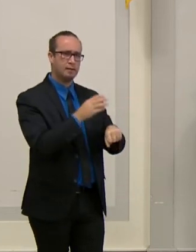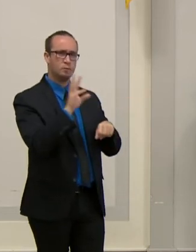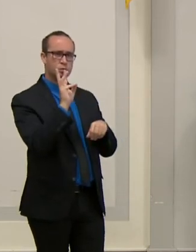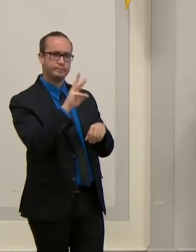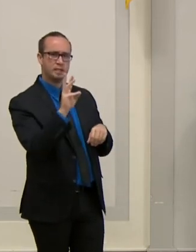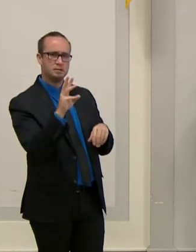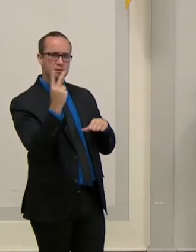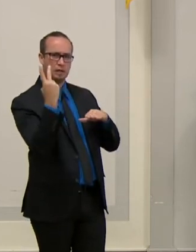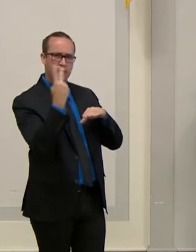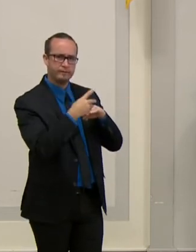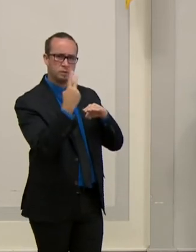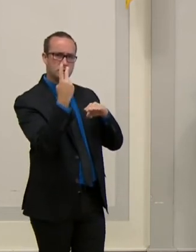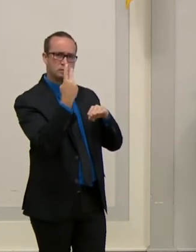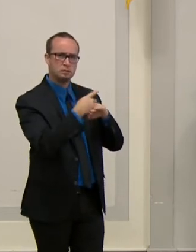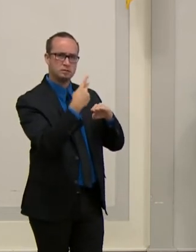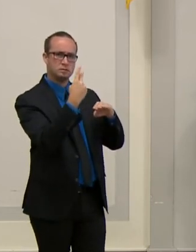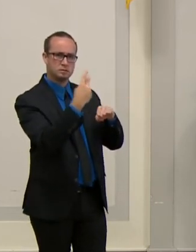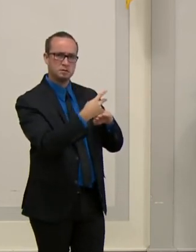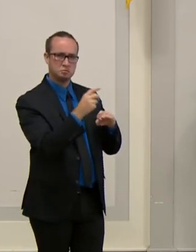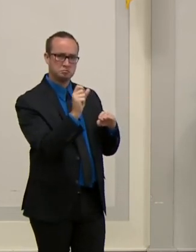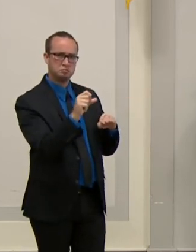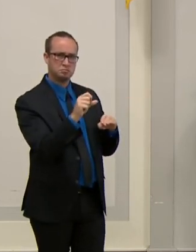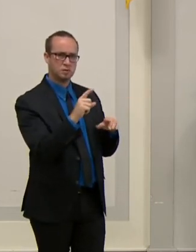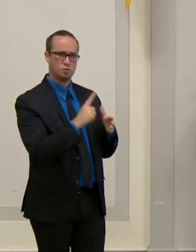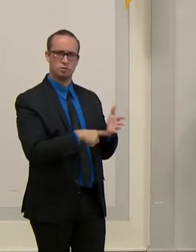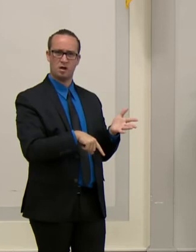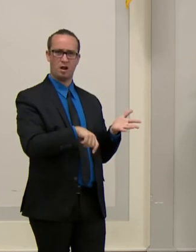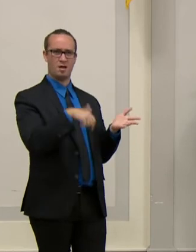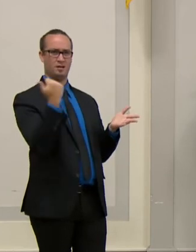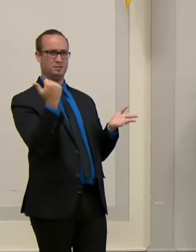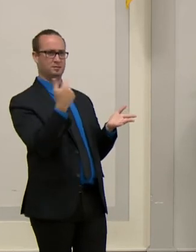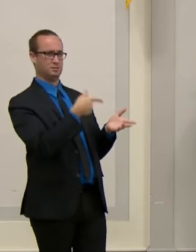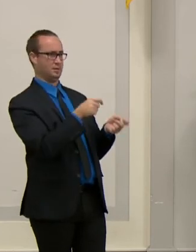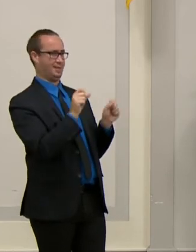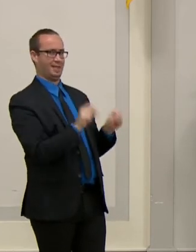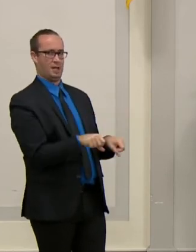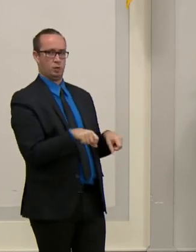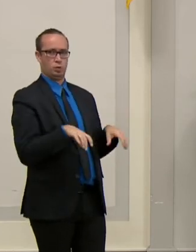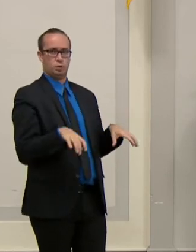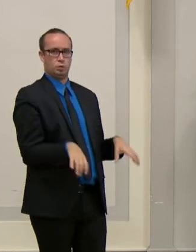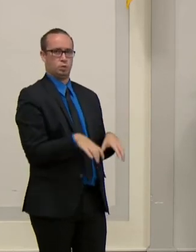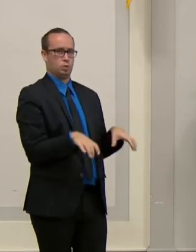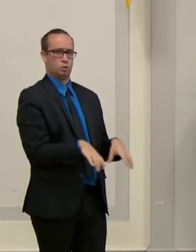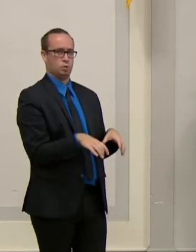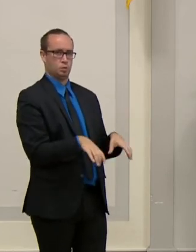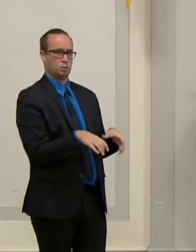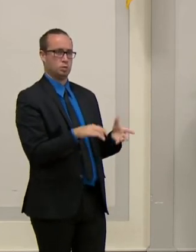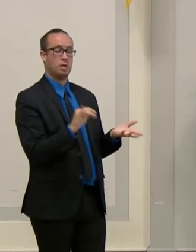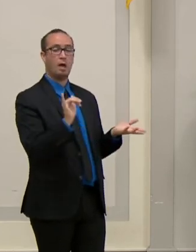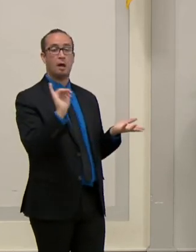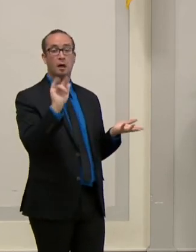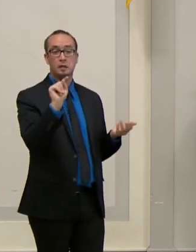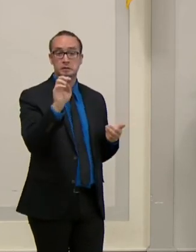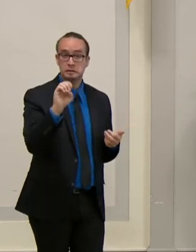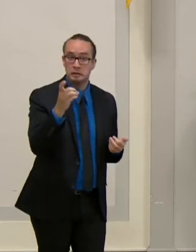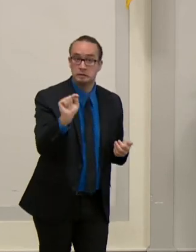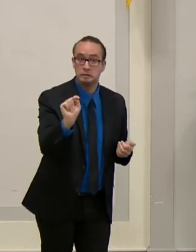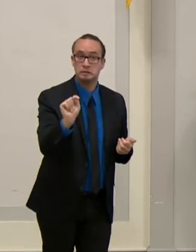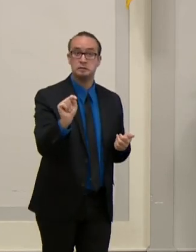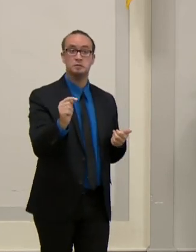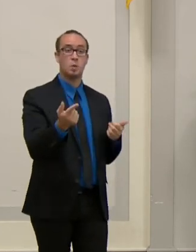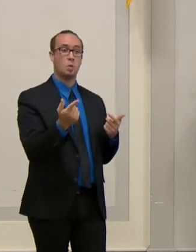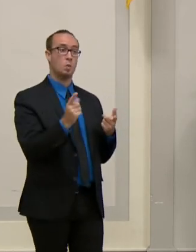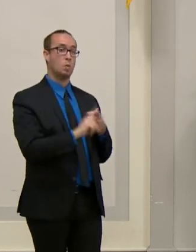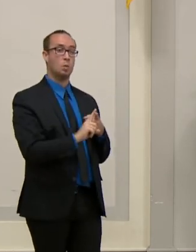you can do department-wise that would better alert the public, whether it be a text message system, um, talking with community leaders,